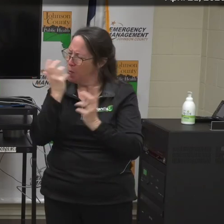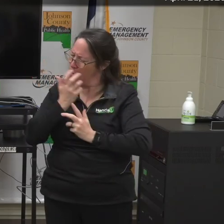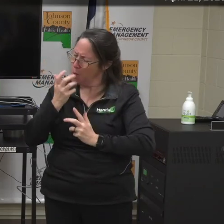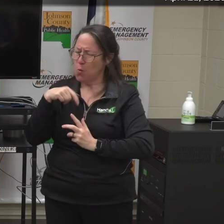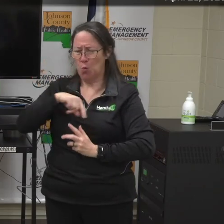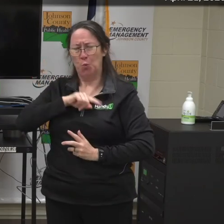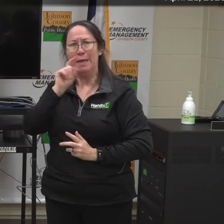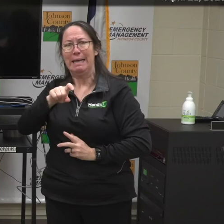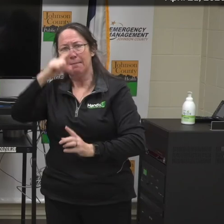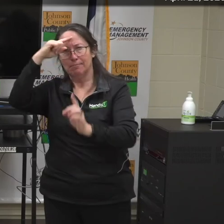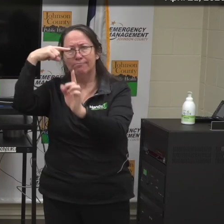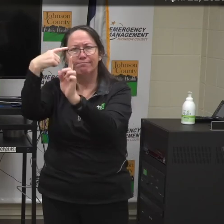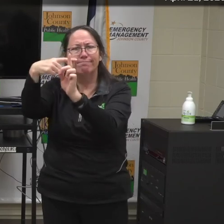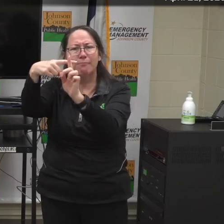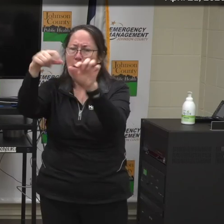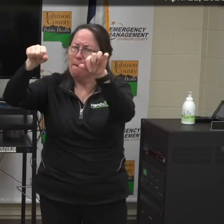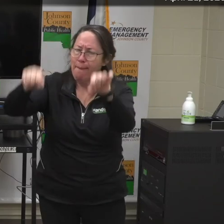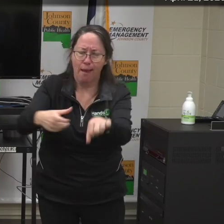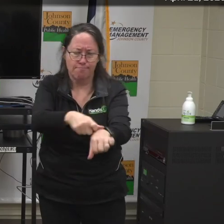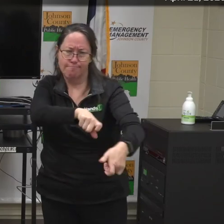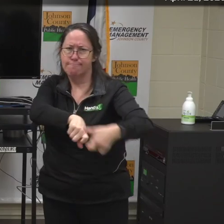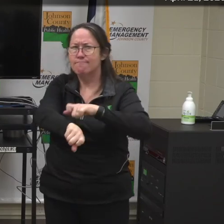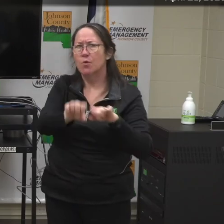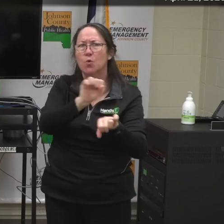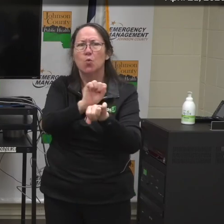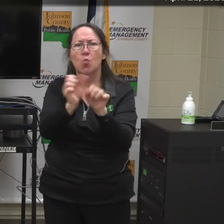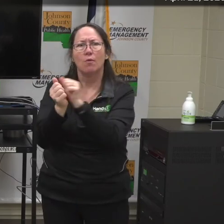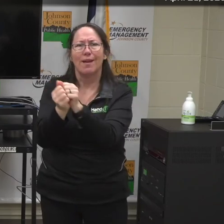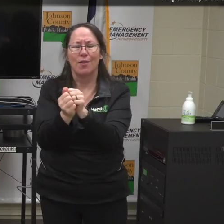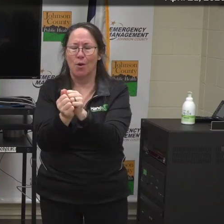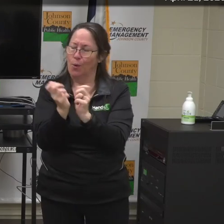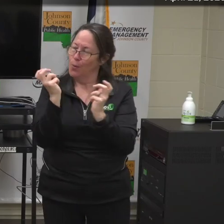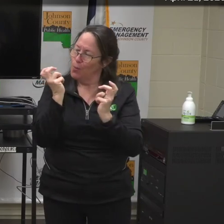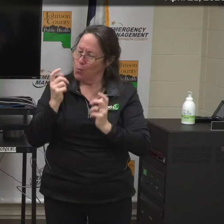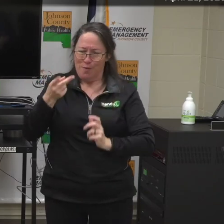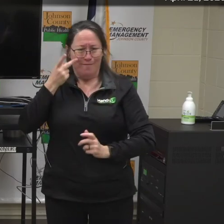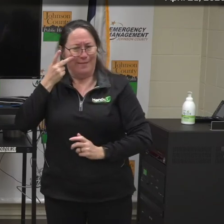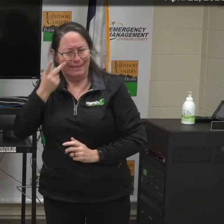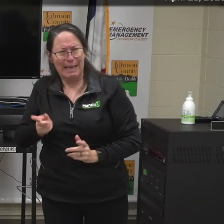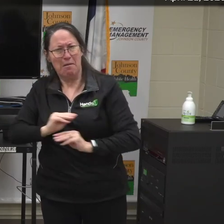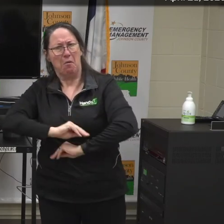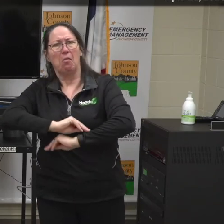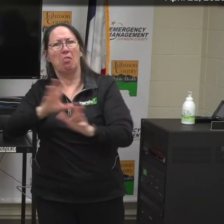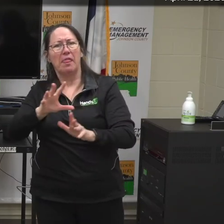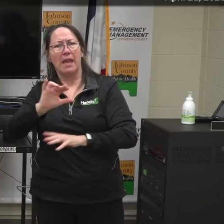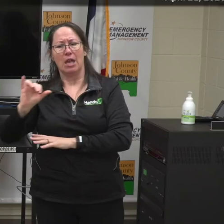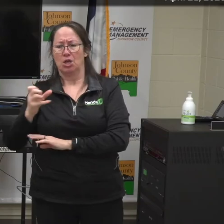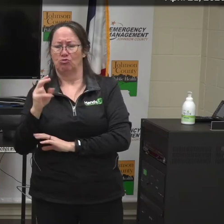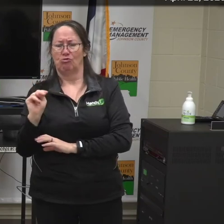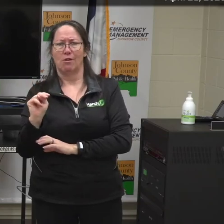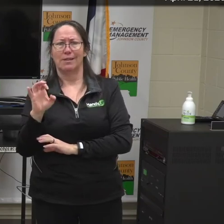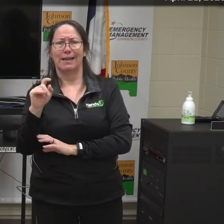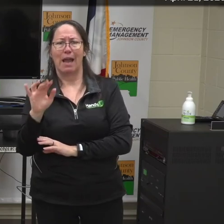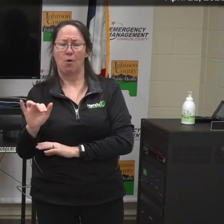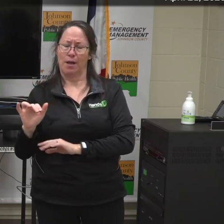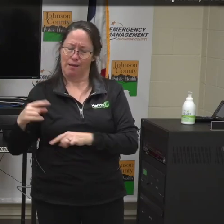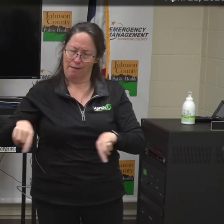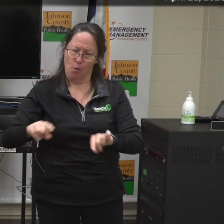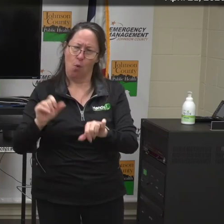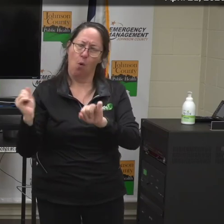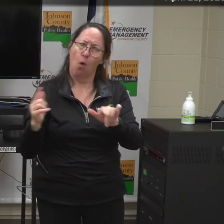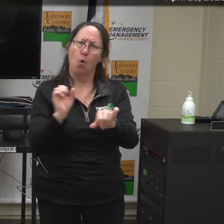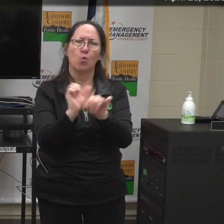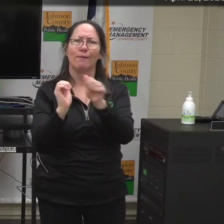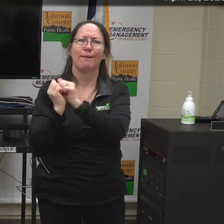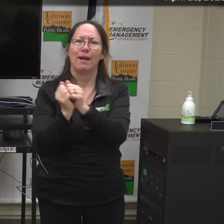and people with a positive can-do attitude, and we've been no stranger to that here in Johnson County. I just want to say to everybody watching at home, thanks,